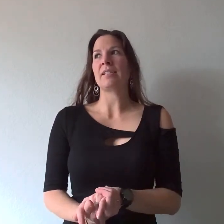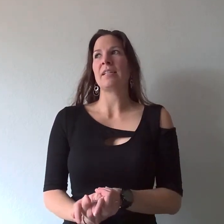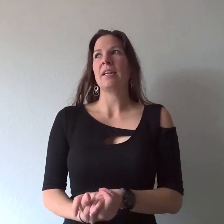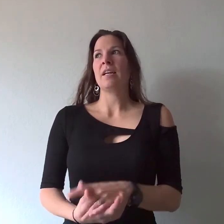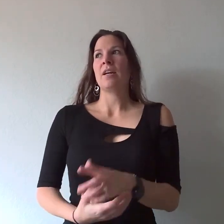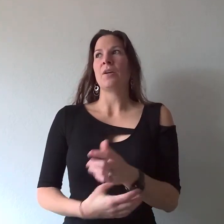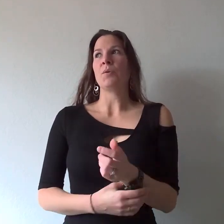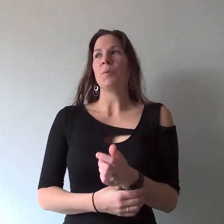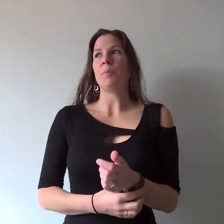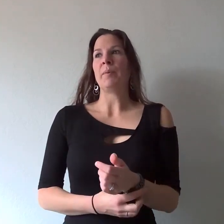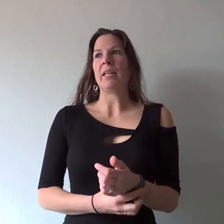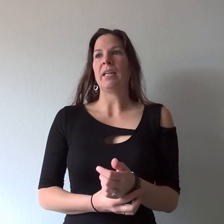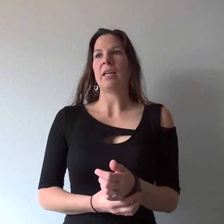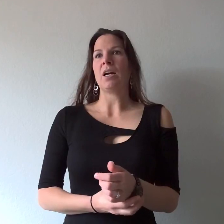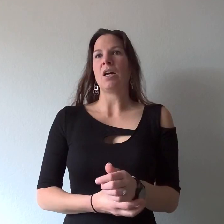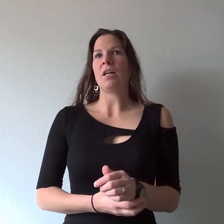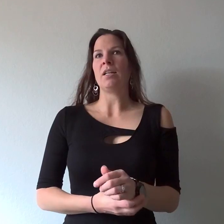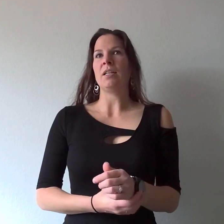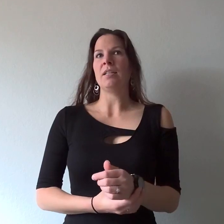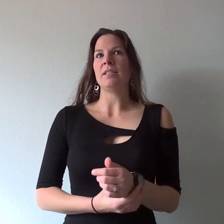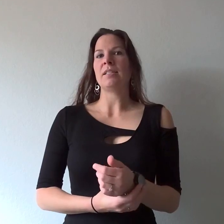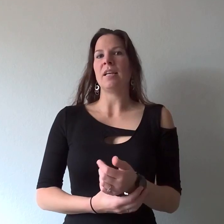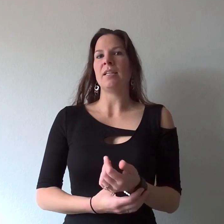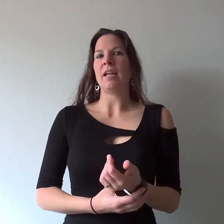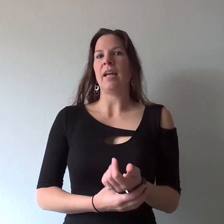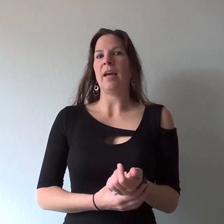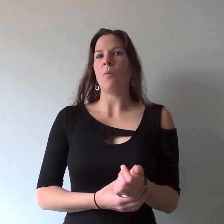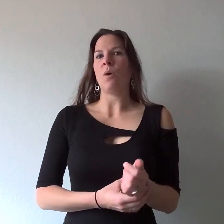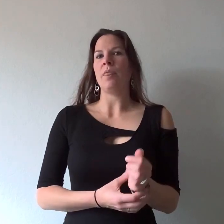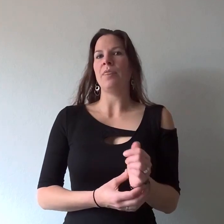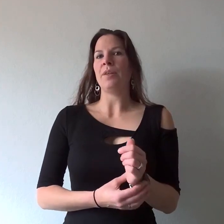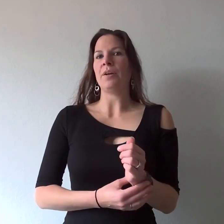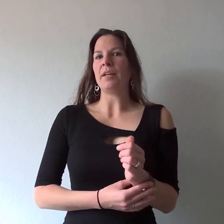group meeting on Sunday at 1.30